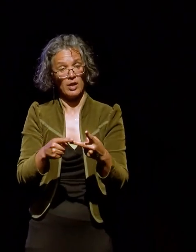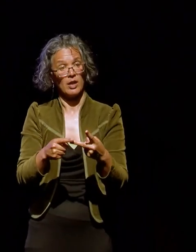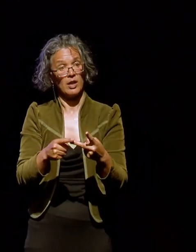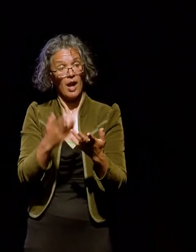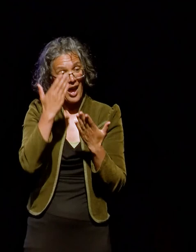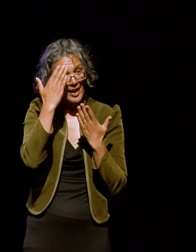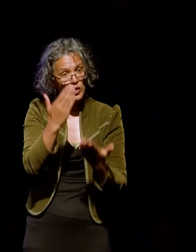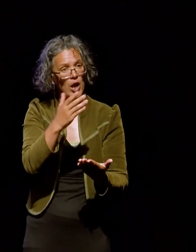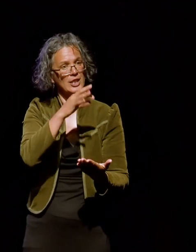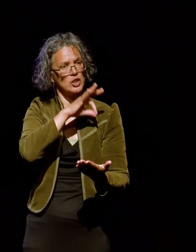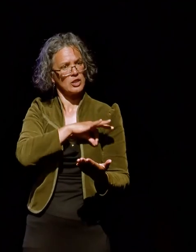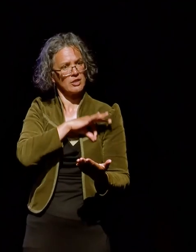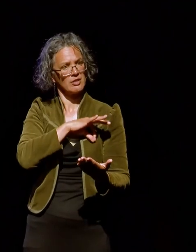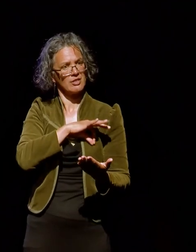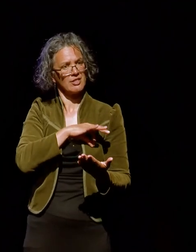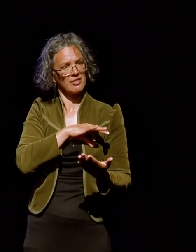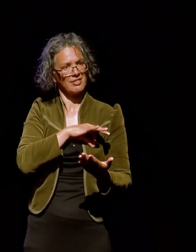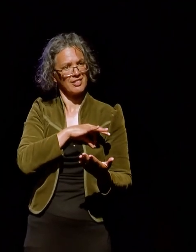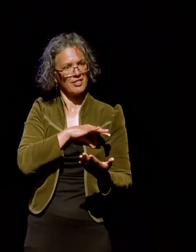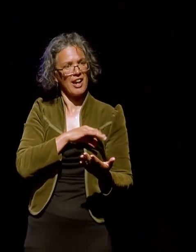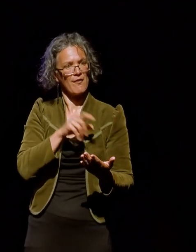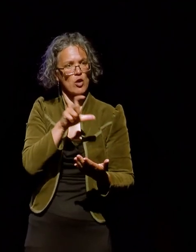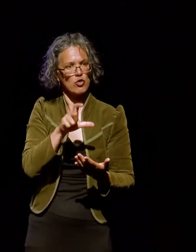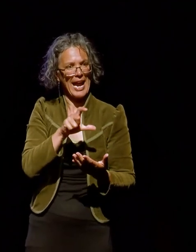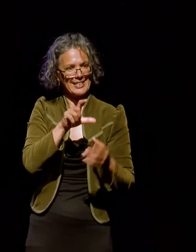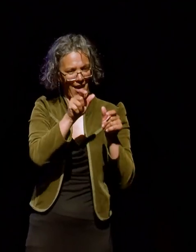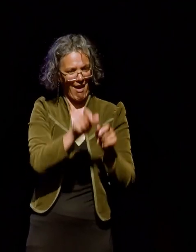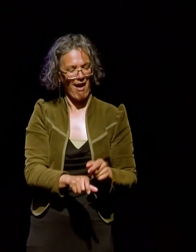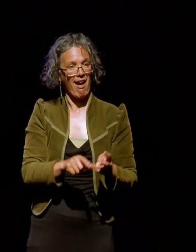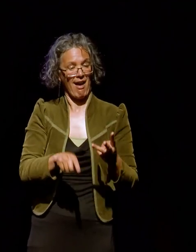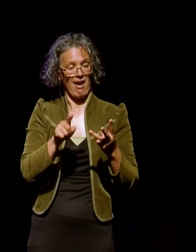original creator, and make sure you abide by any of the other terms of use.